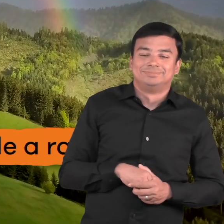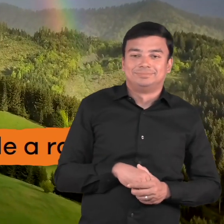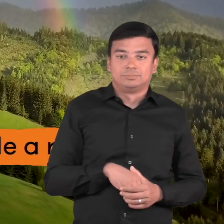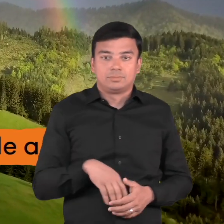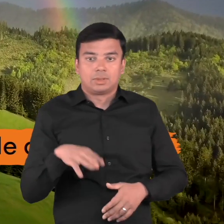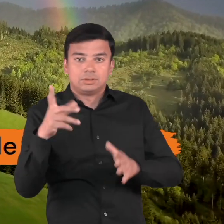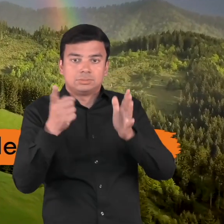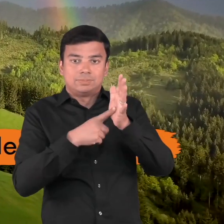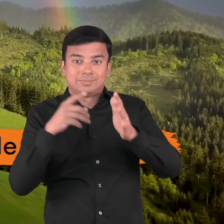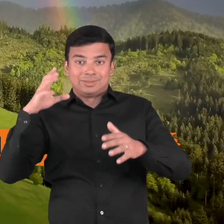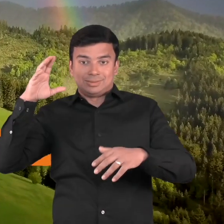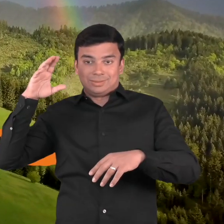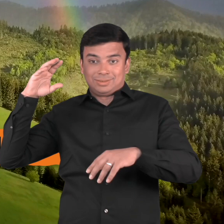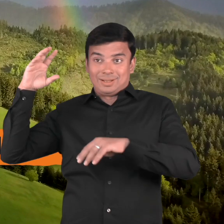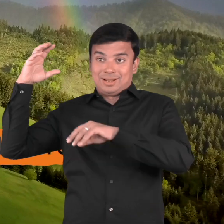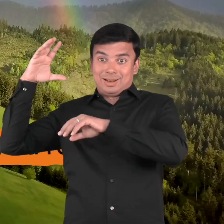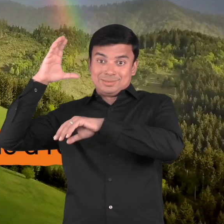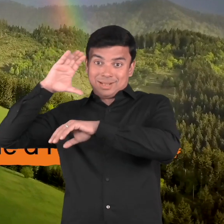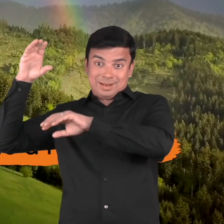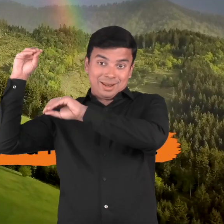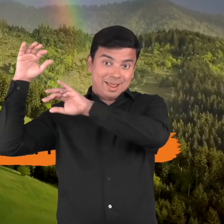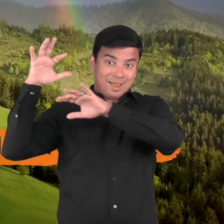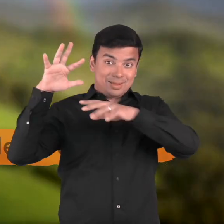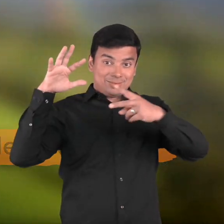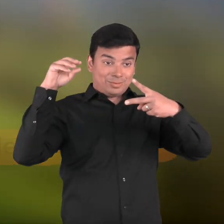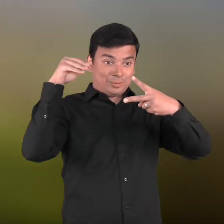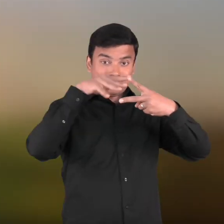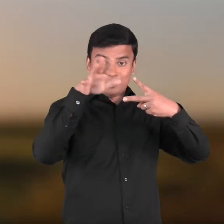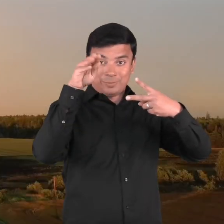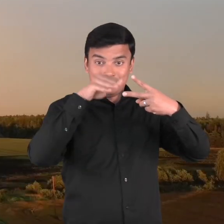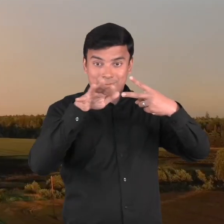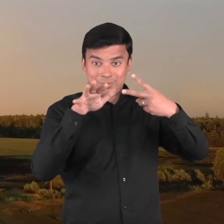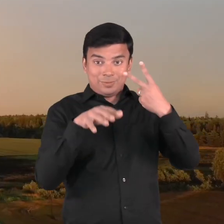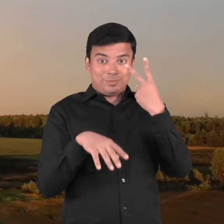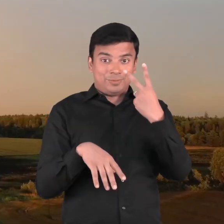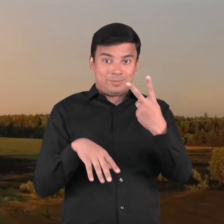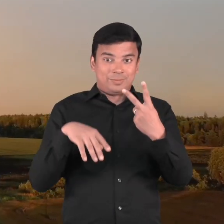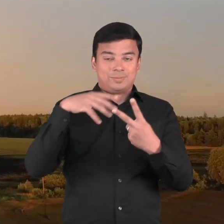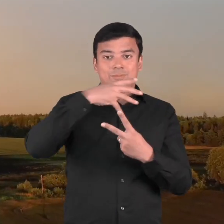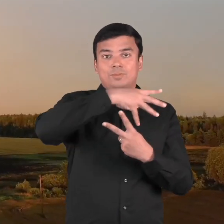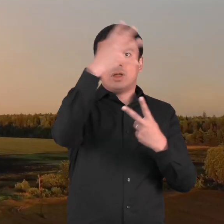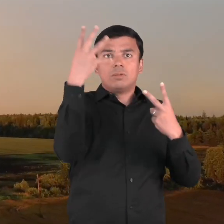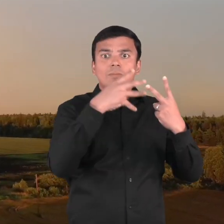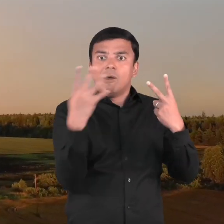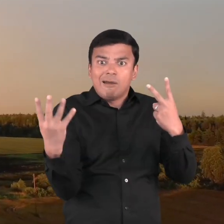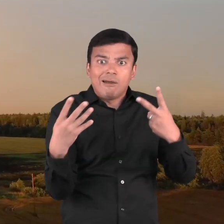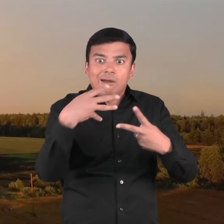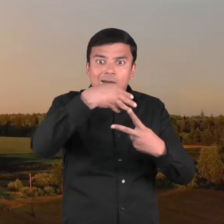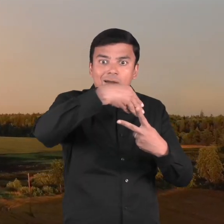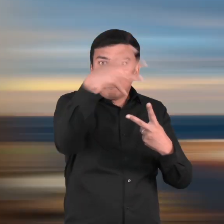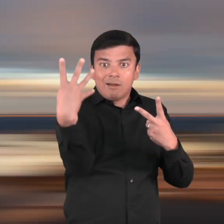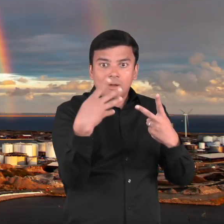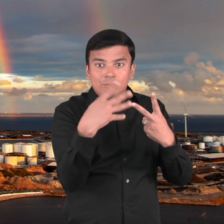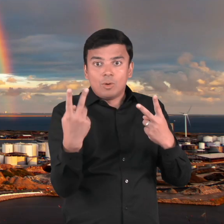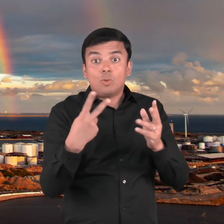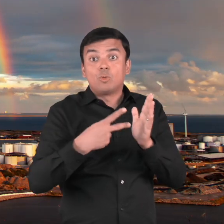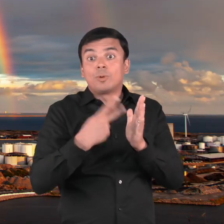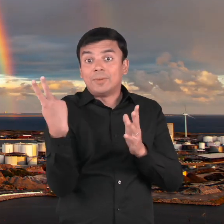twice inside a raindrop. Here is something interesting about double rainbows. The colors of the